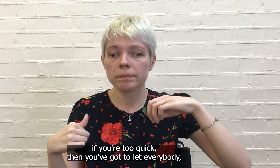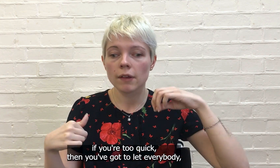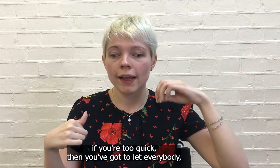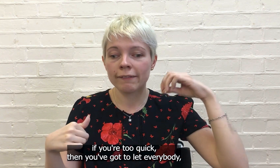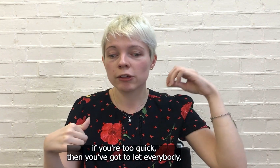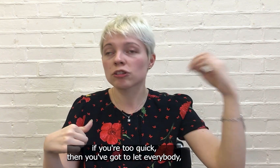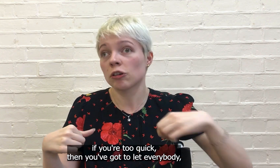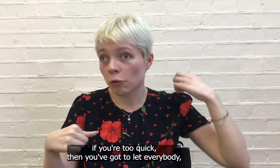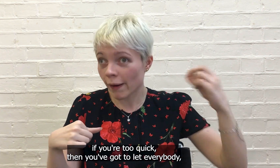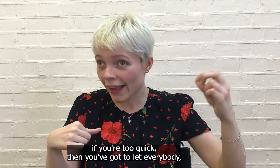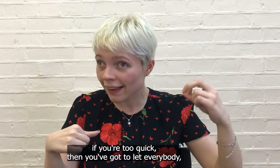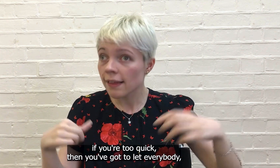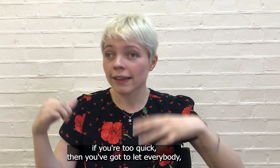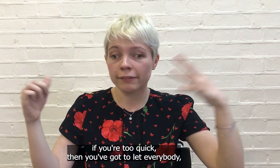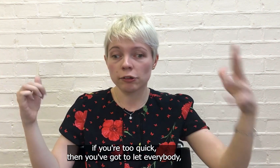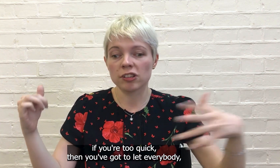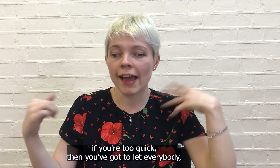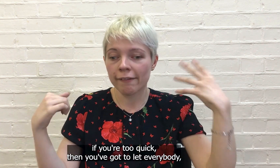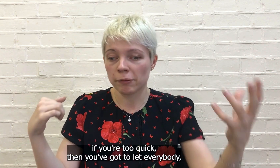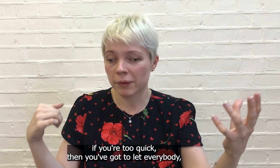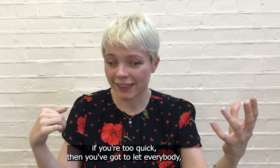if you're too quick then you've got to let everybody